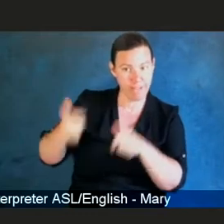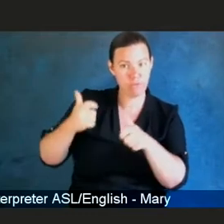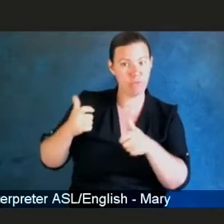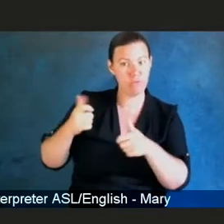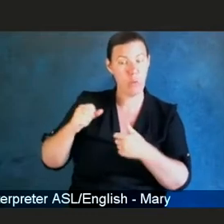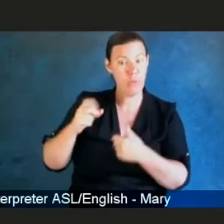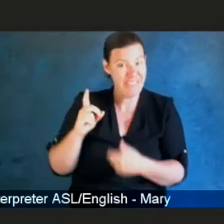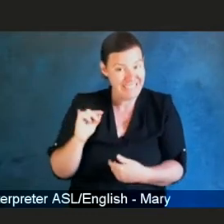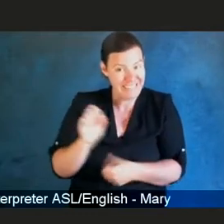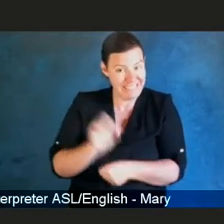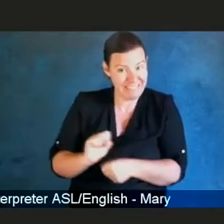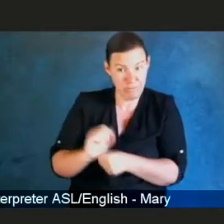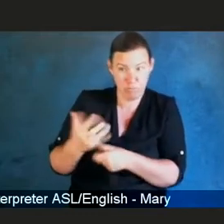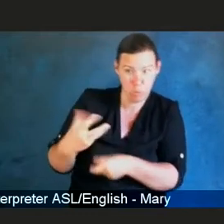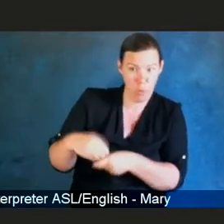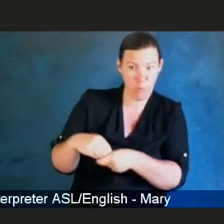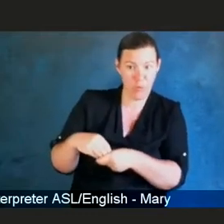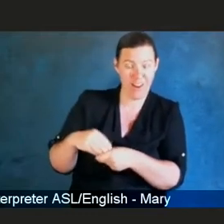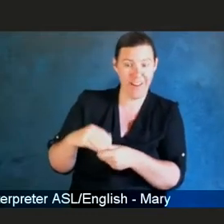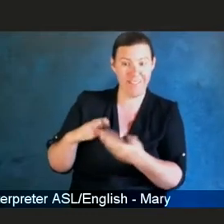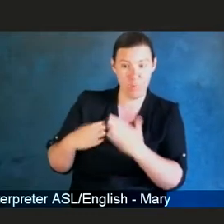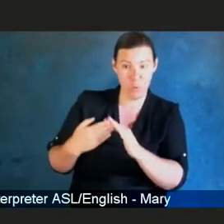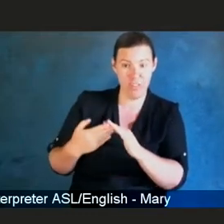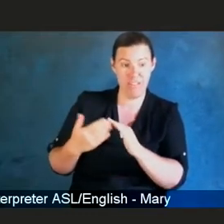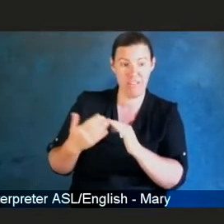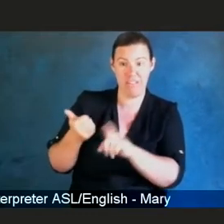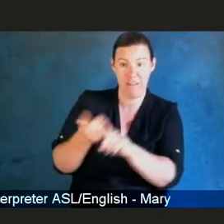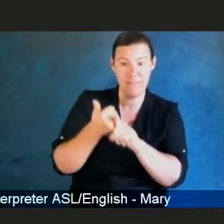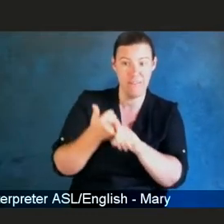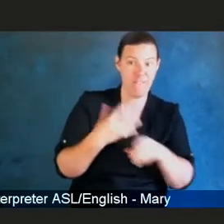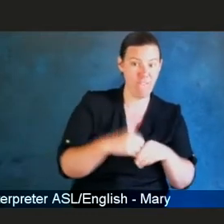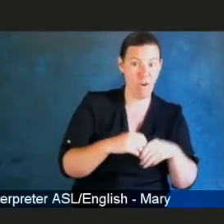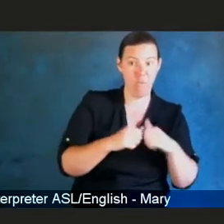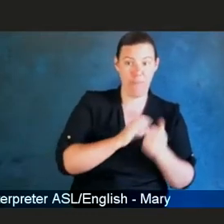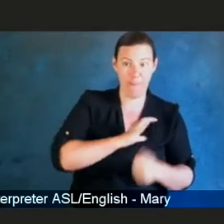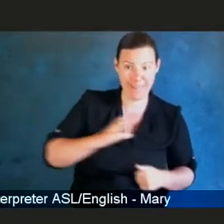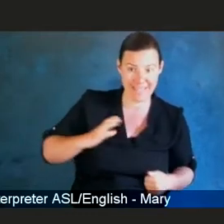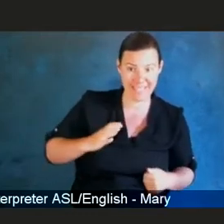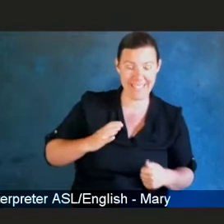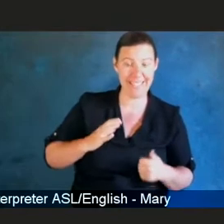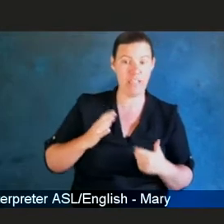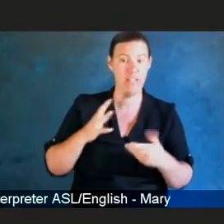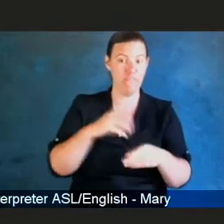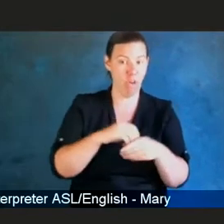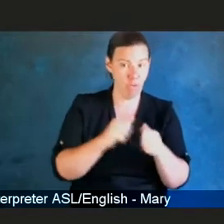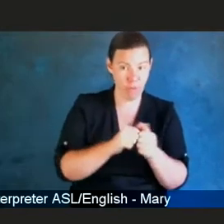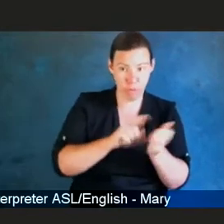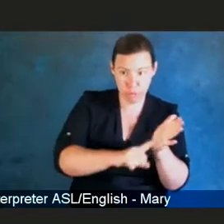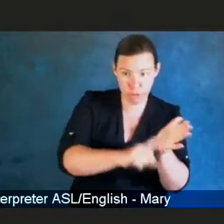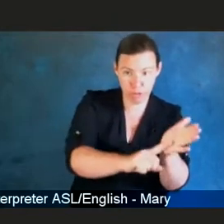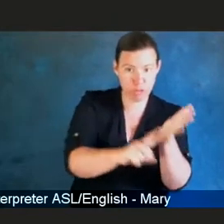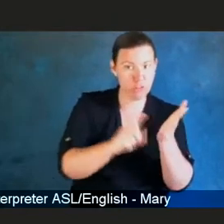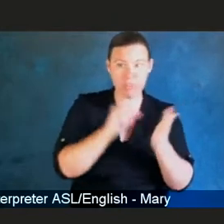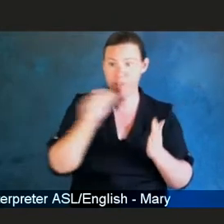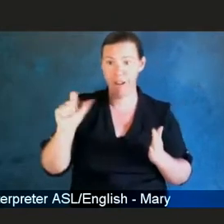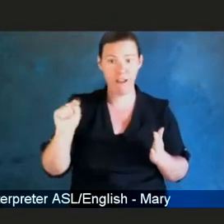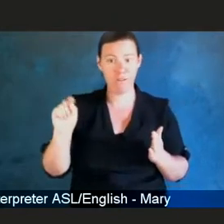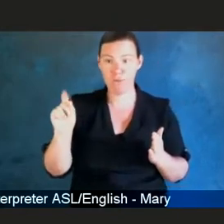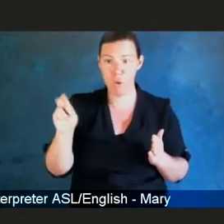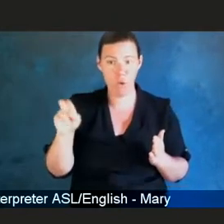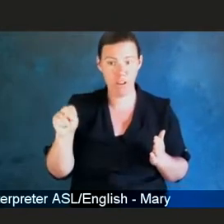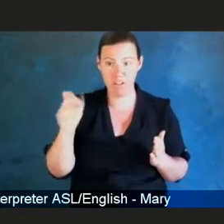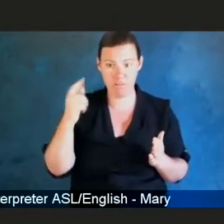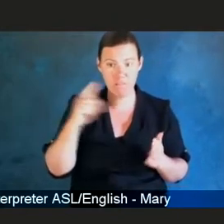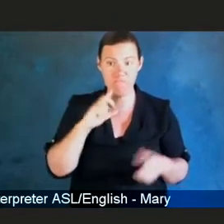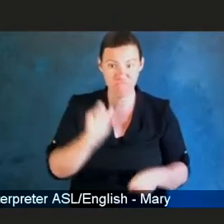And we put them on committees and put them in the beginning of research. And they weren't just tokens. They actually, you know,